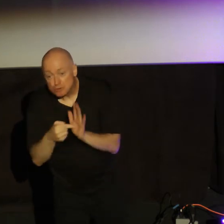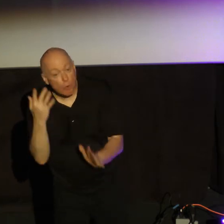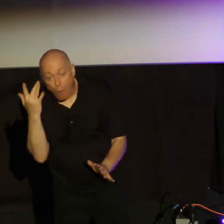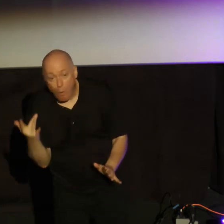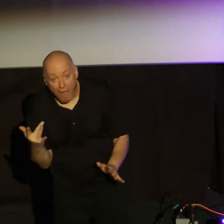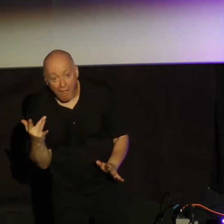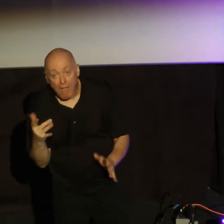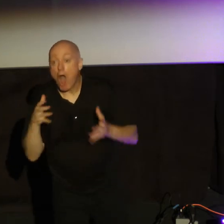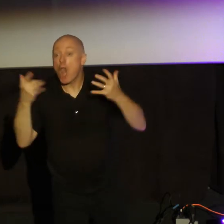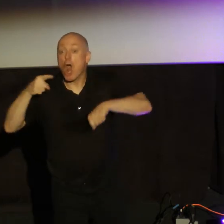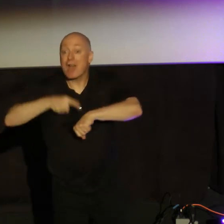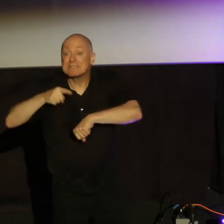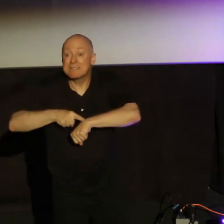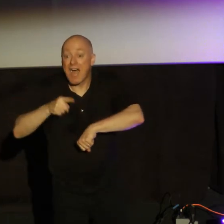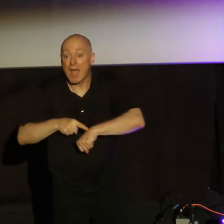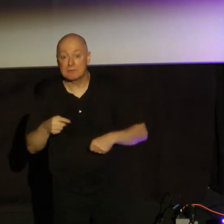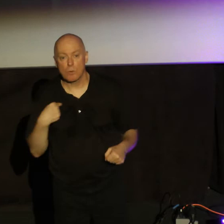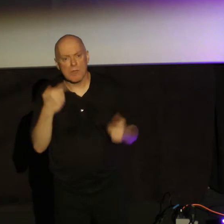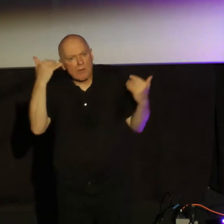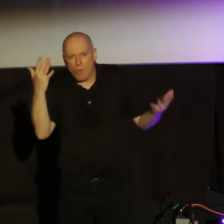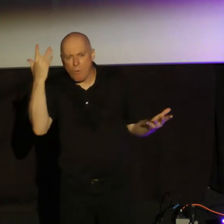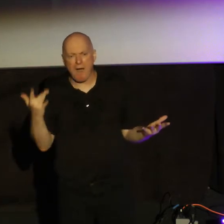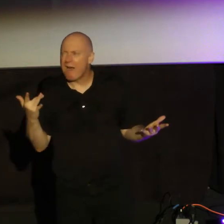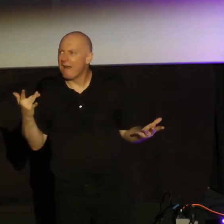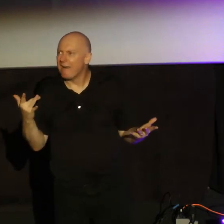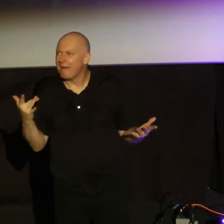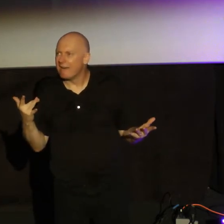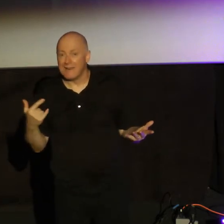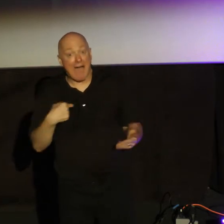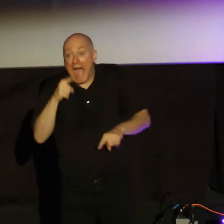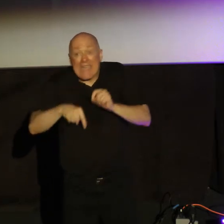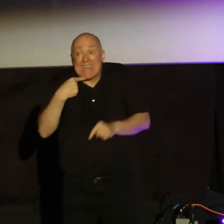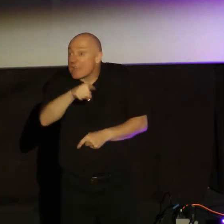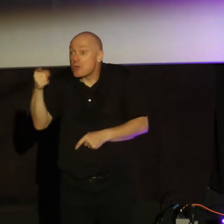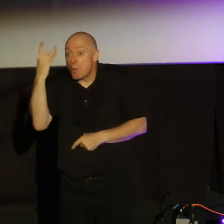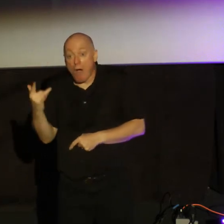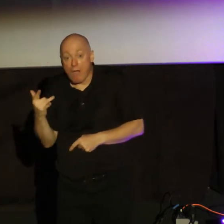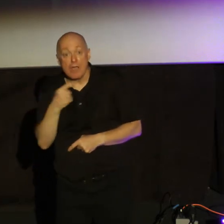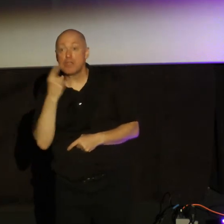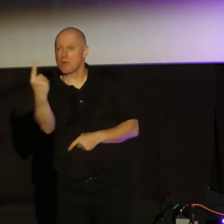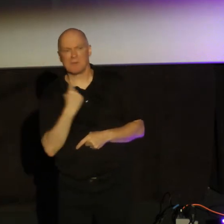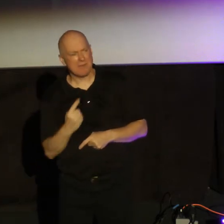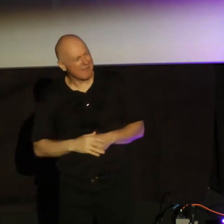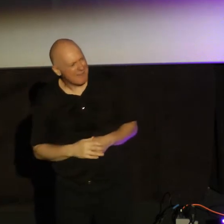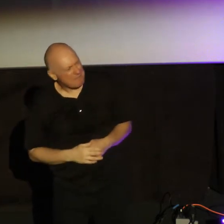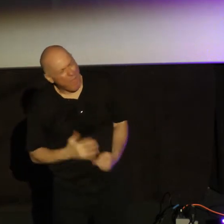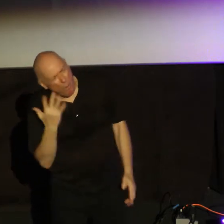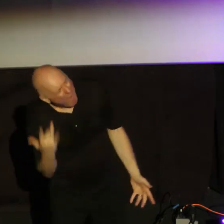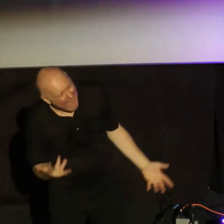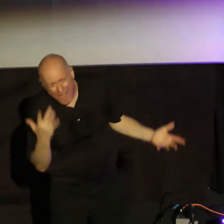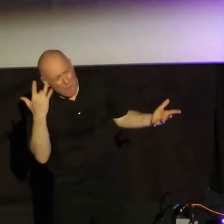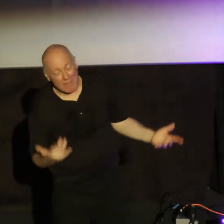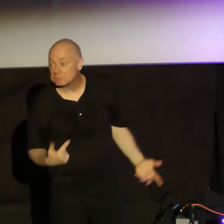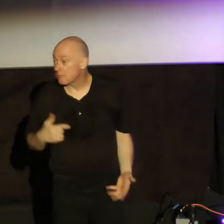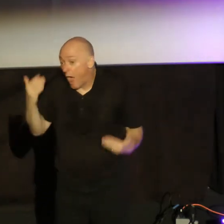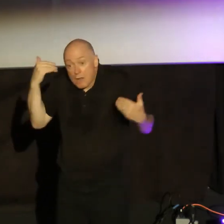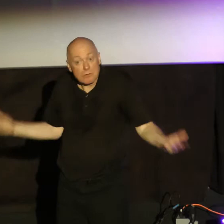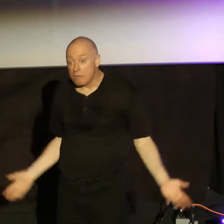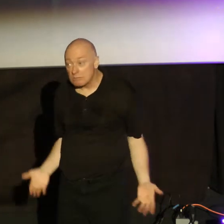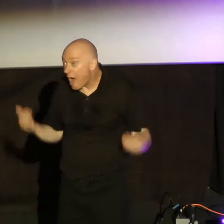And a lot of times, we don't know why. And I can't tell you why. And you may come to me and say, okay, why, Colin? I say, I don't know. And I don't have an answer